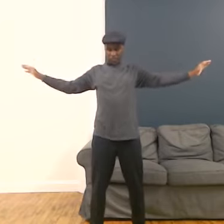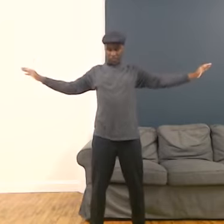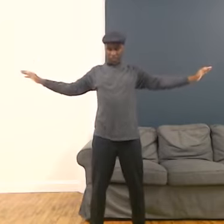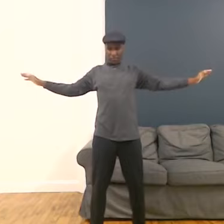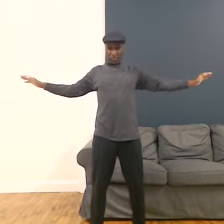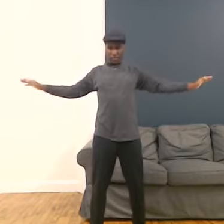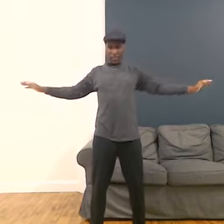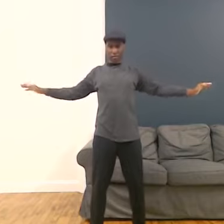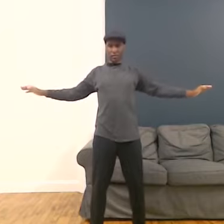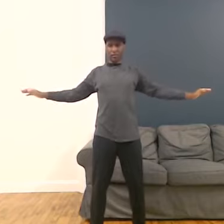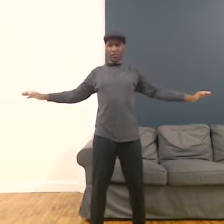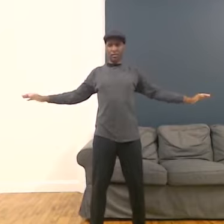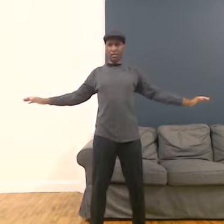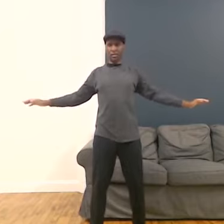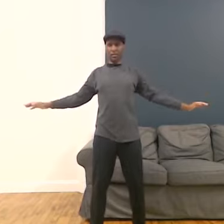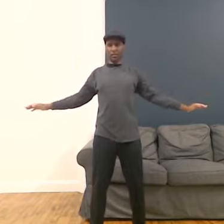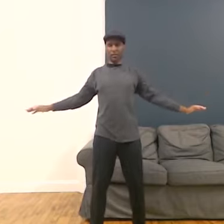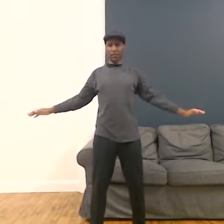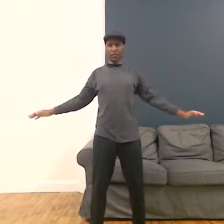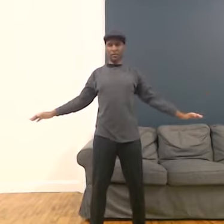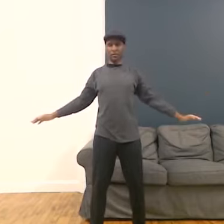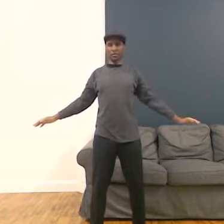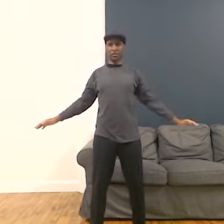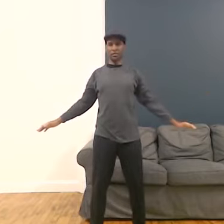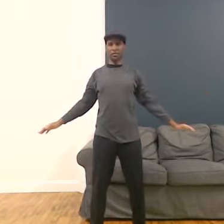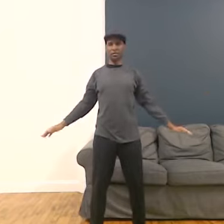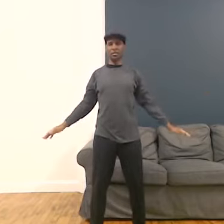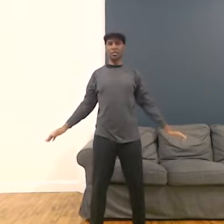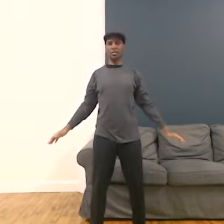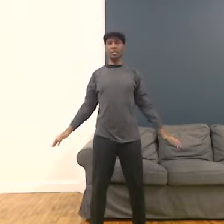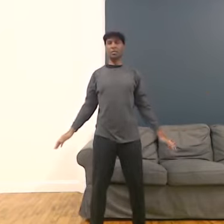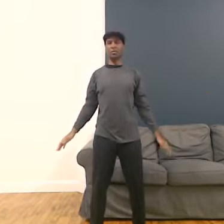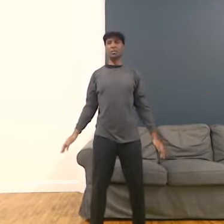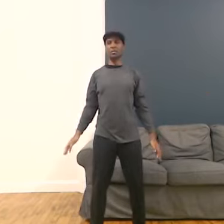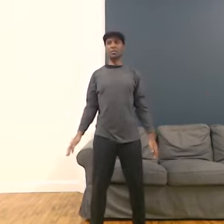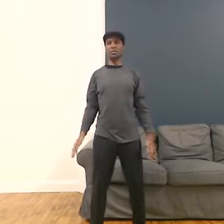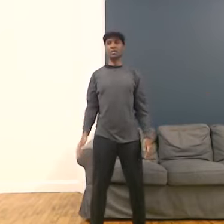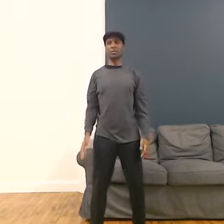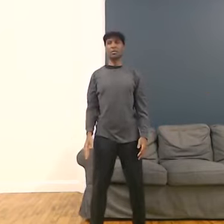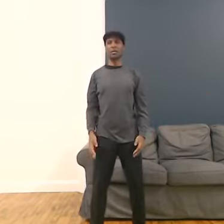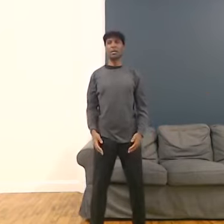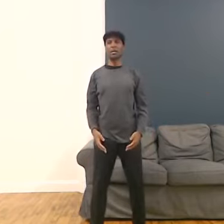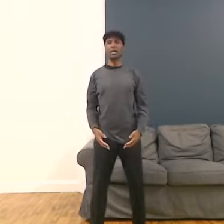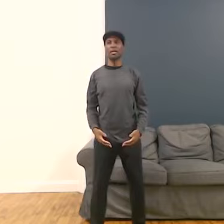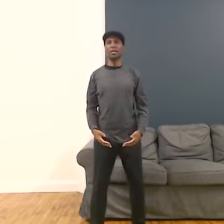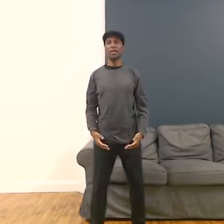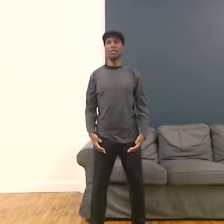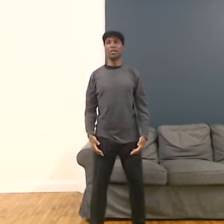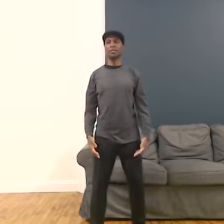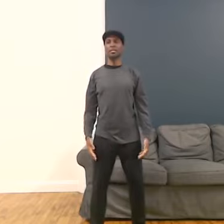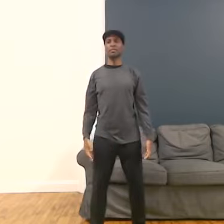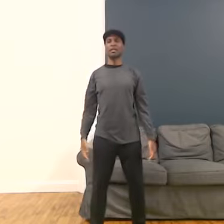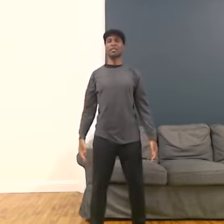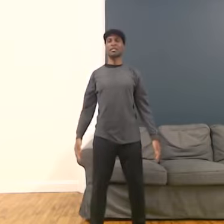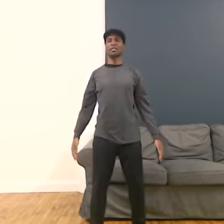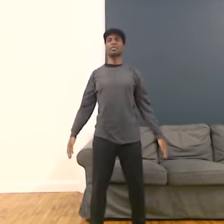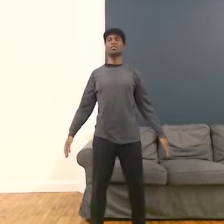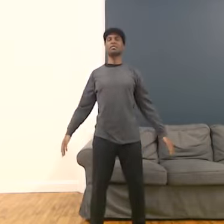When you find your hands closing down in the final repetition, we're going to inhale the hands up by the side.